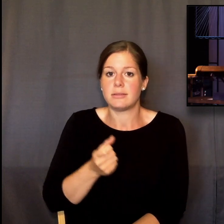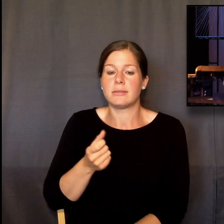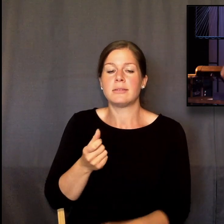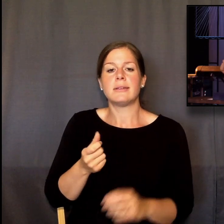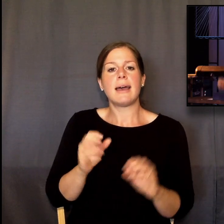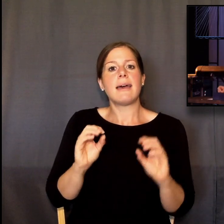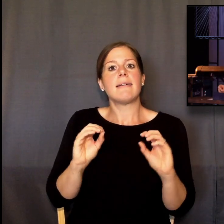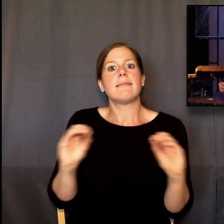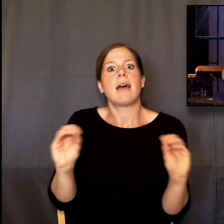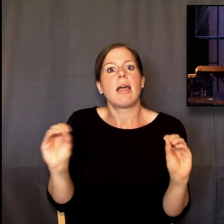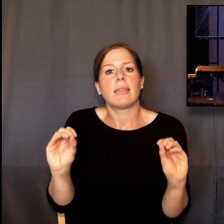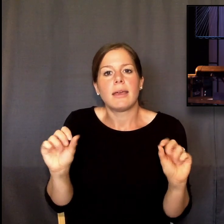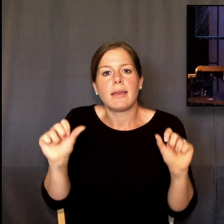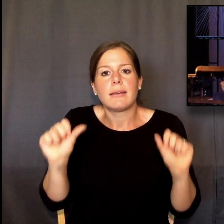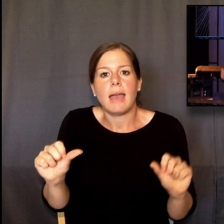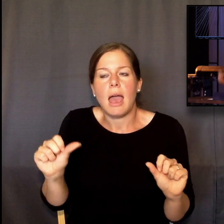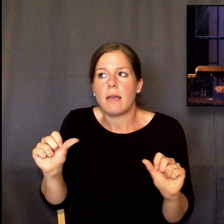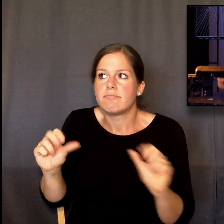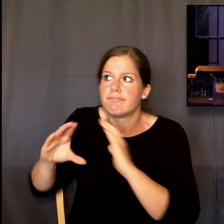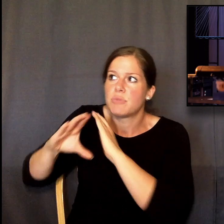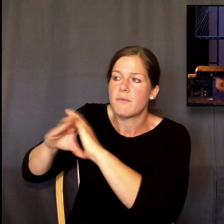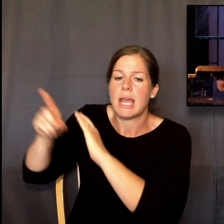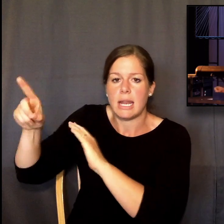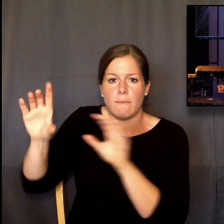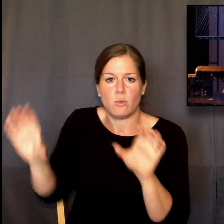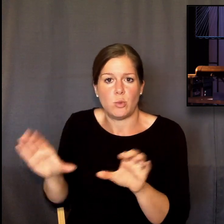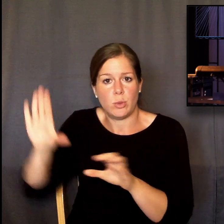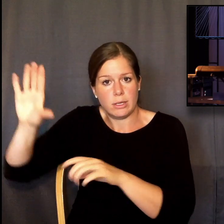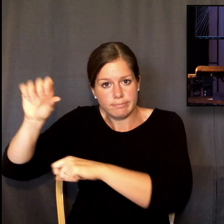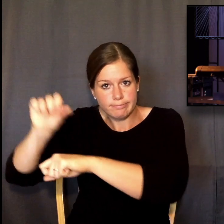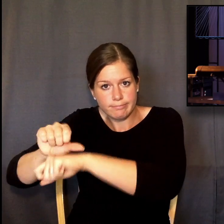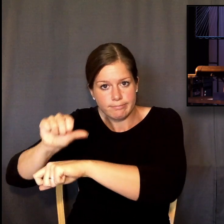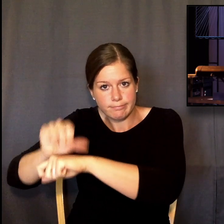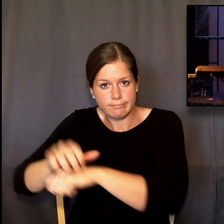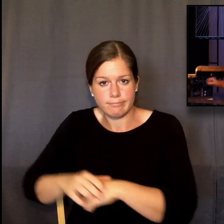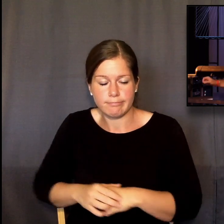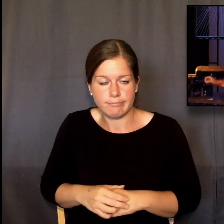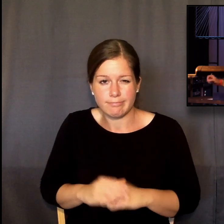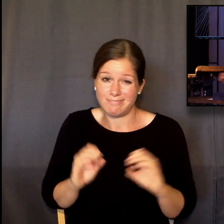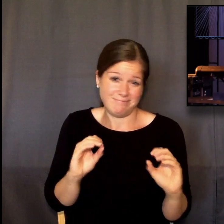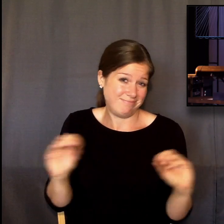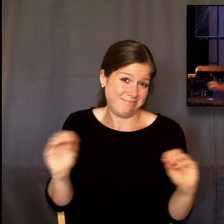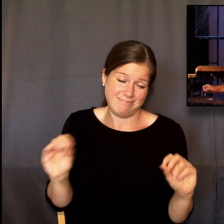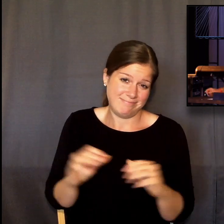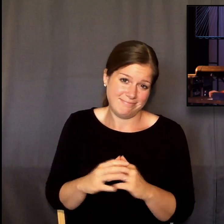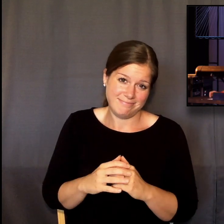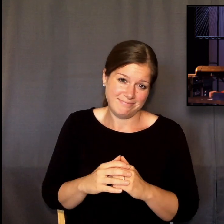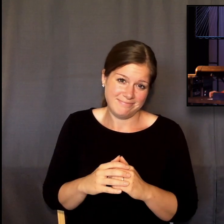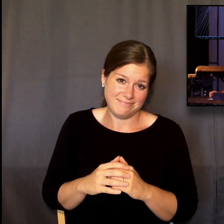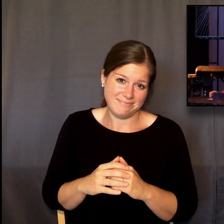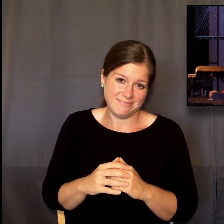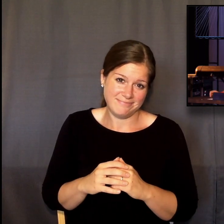not people, no thing can keep God from doing what he wants. No one can stop him.